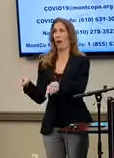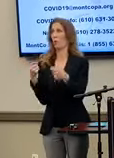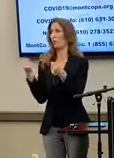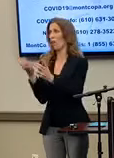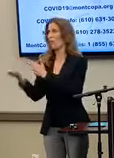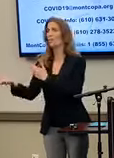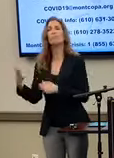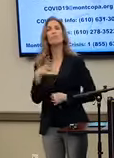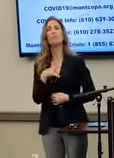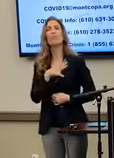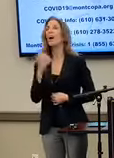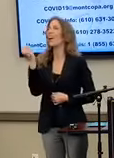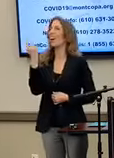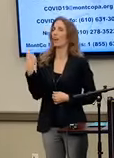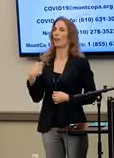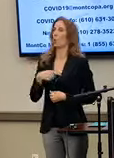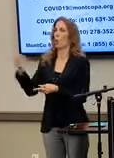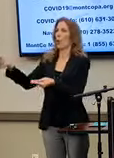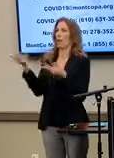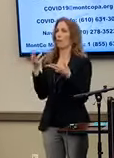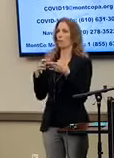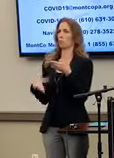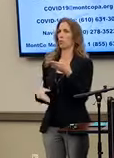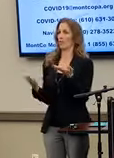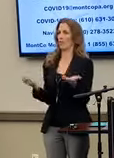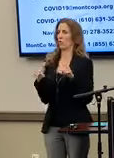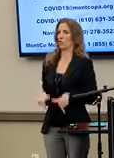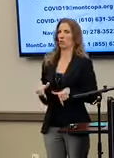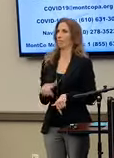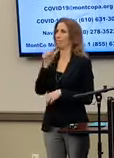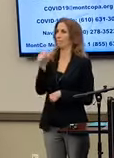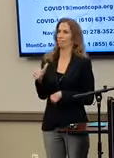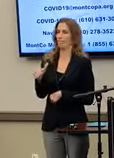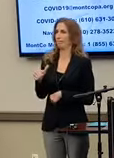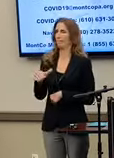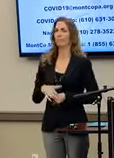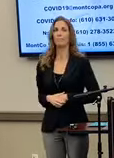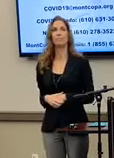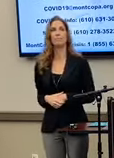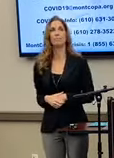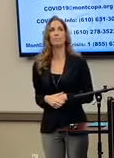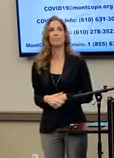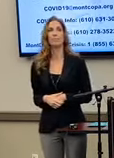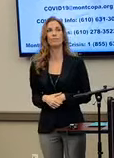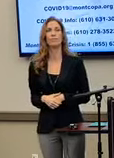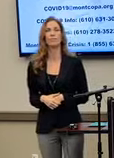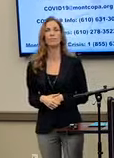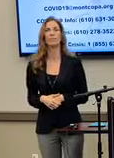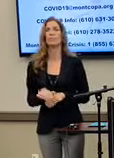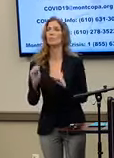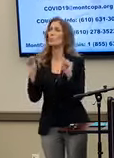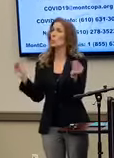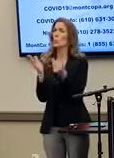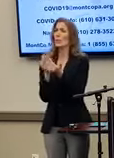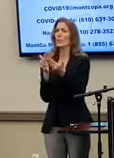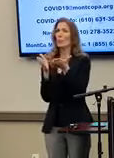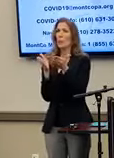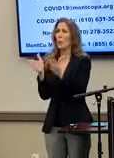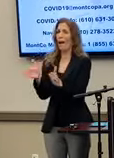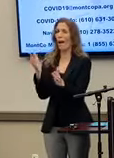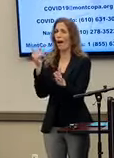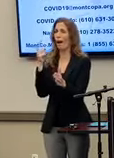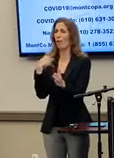we do not get those testing results back here at Montgomery County. There is no simple way to get